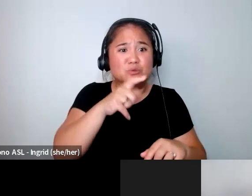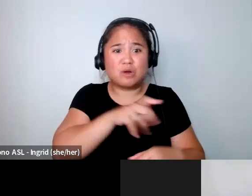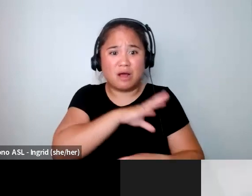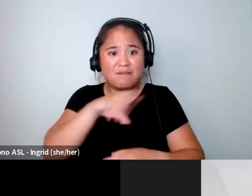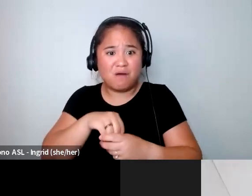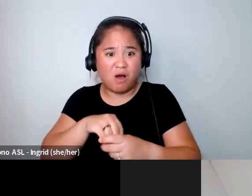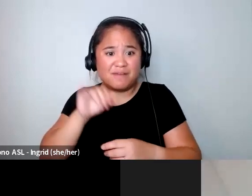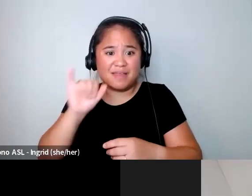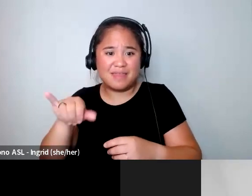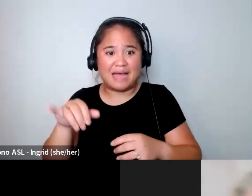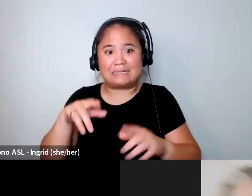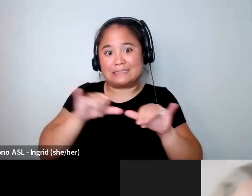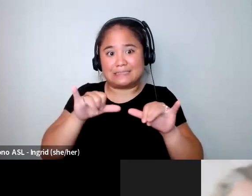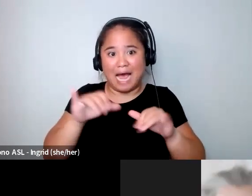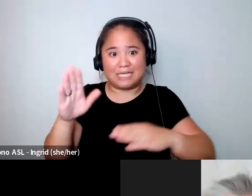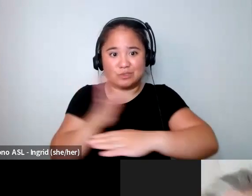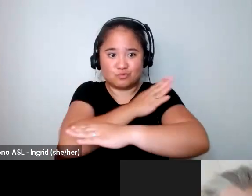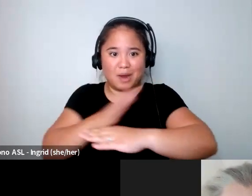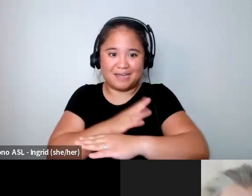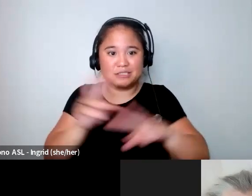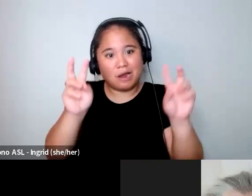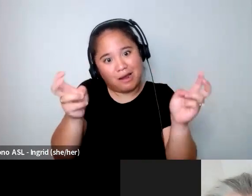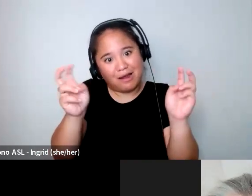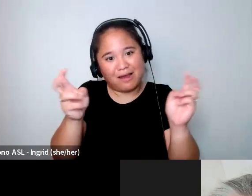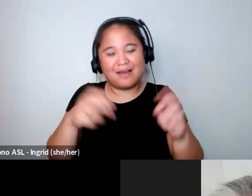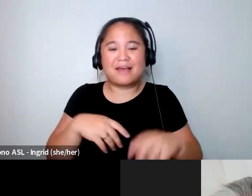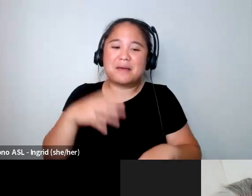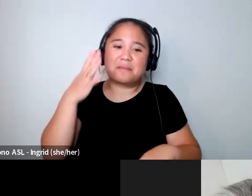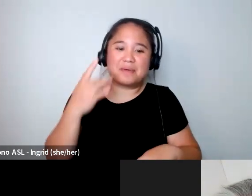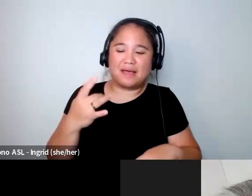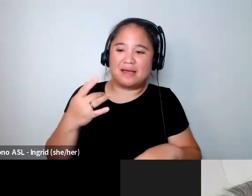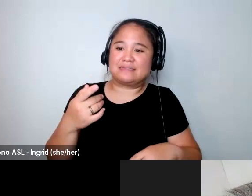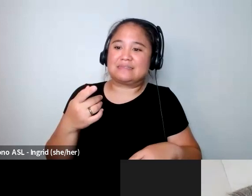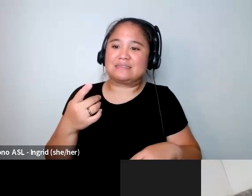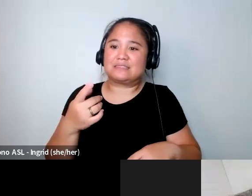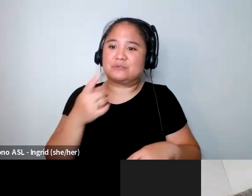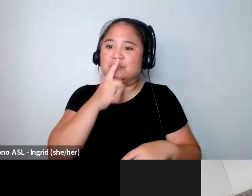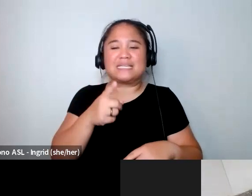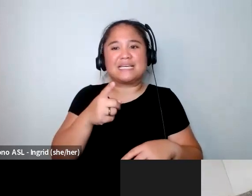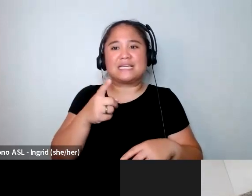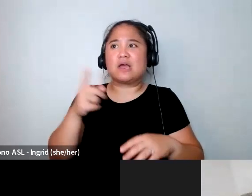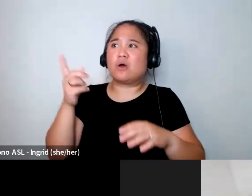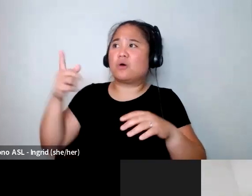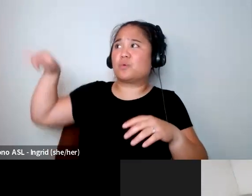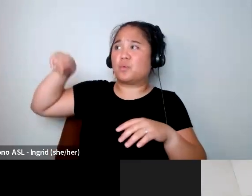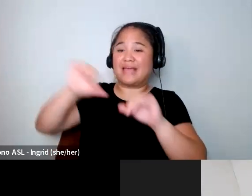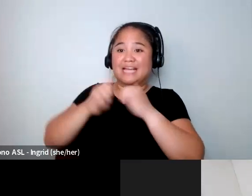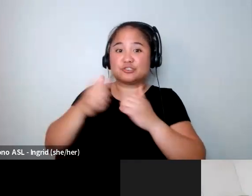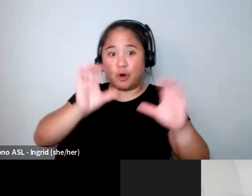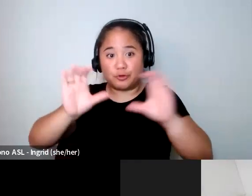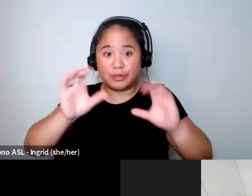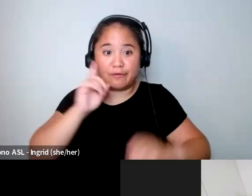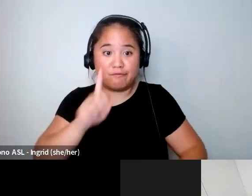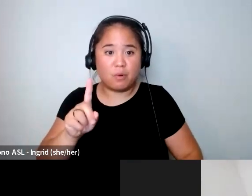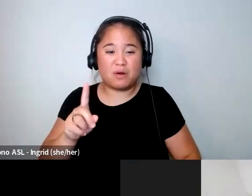size range and i say that in quotes that um that the agencies look for which is right now